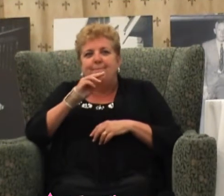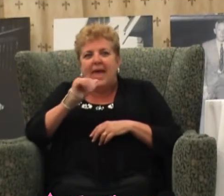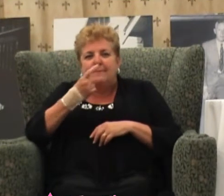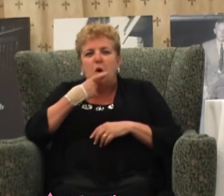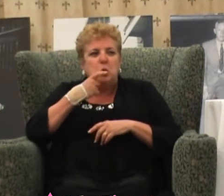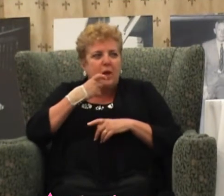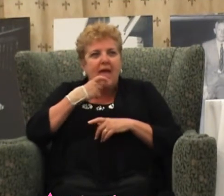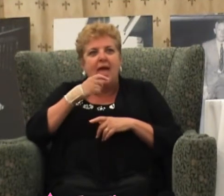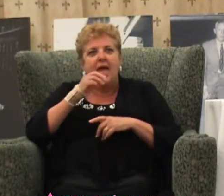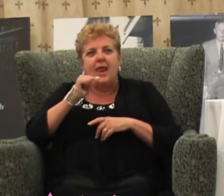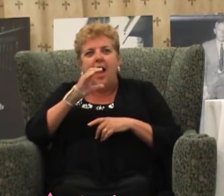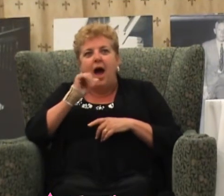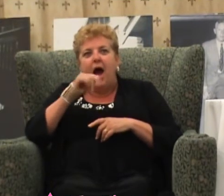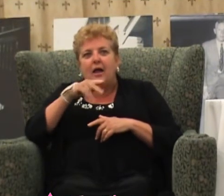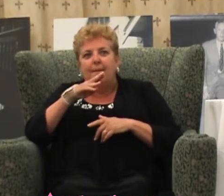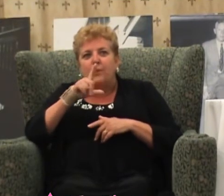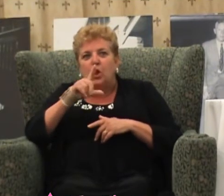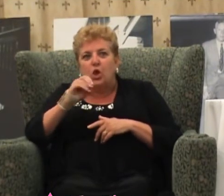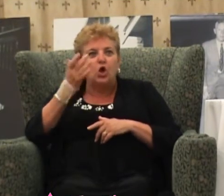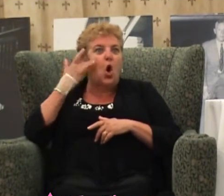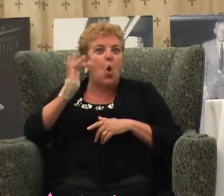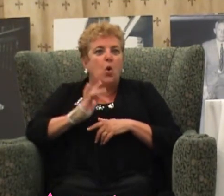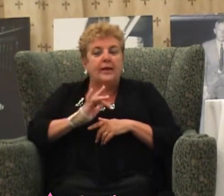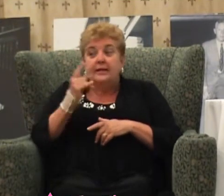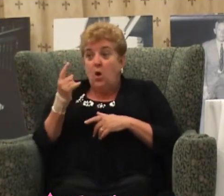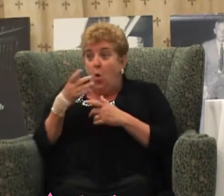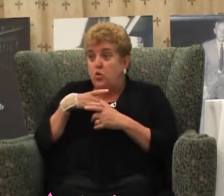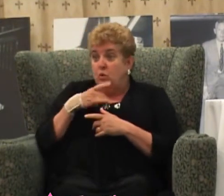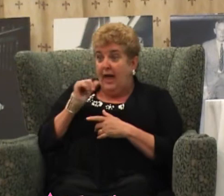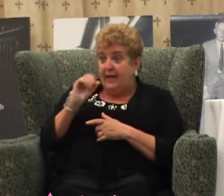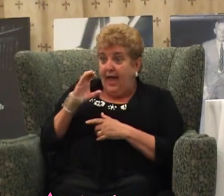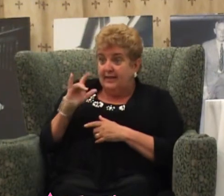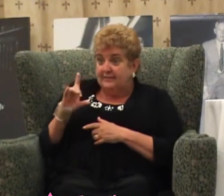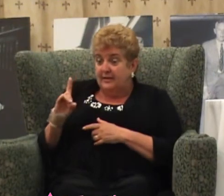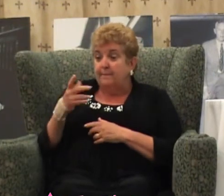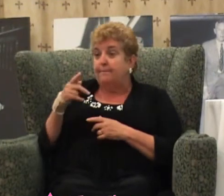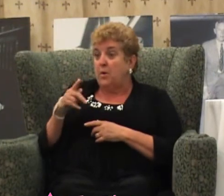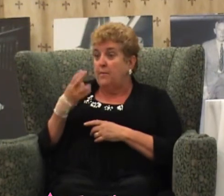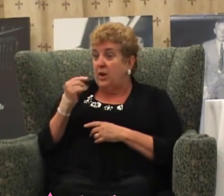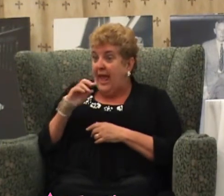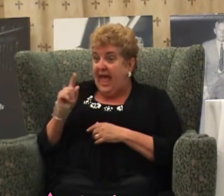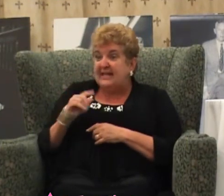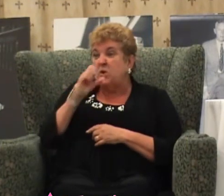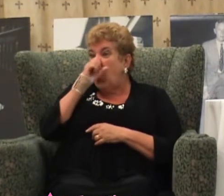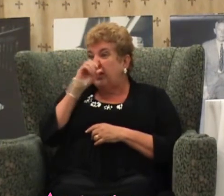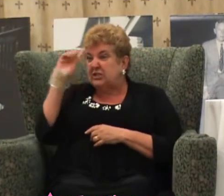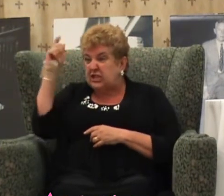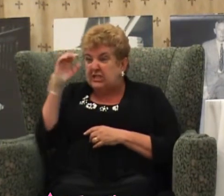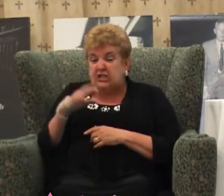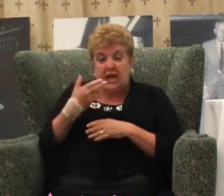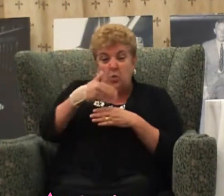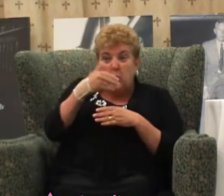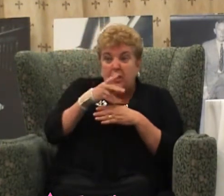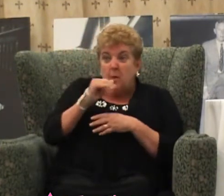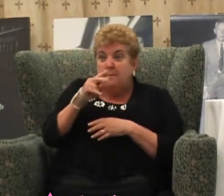all this great dope. And somebody would say, you like acid here? Osley, Purple Haze, Orange Sunshine, Window Pane. uh,